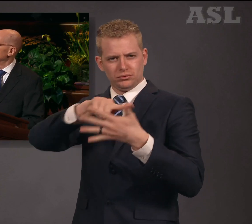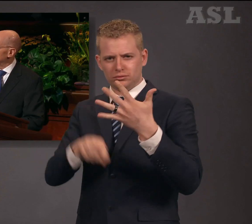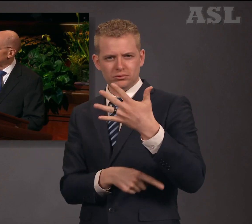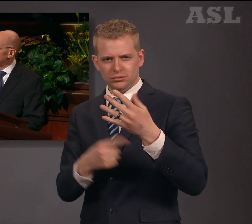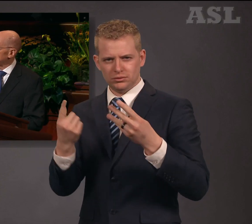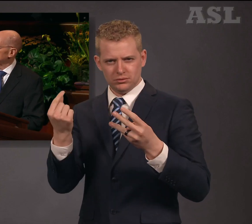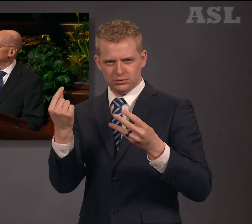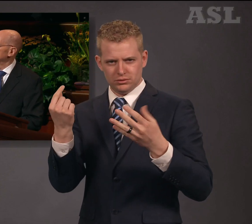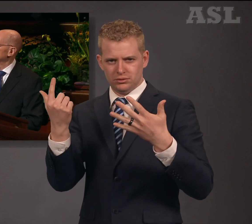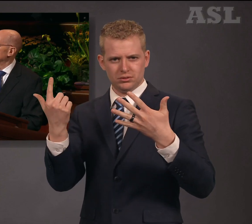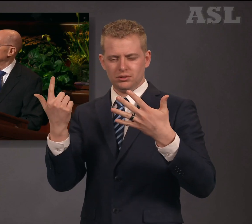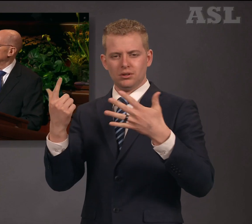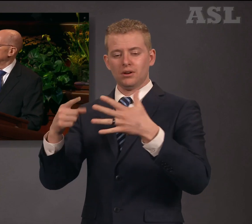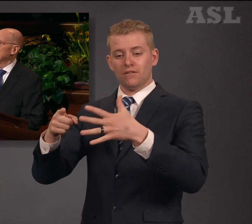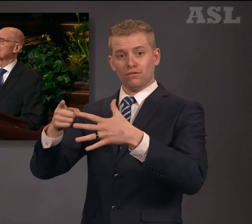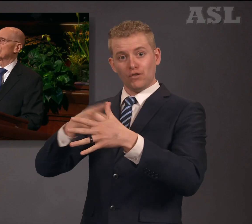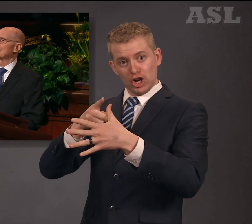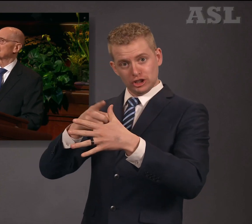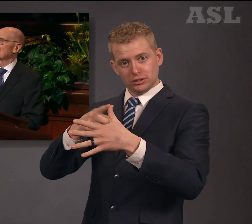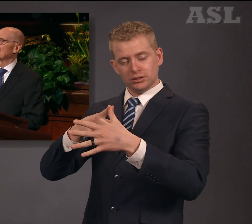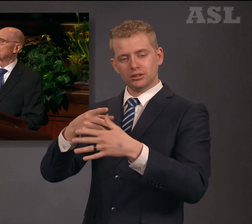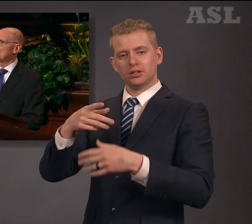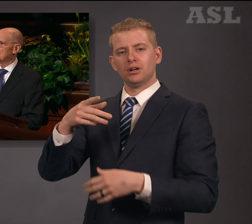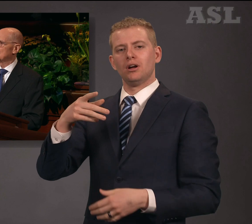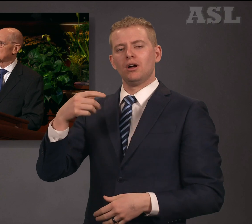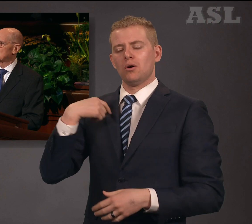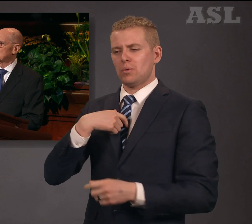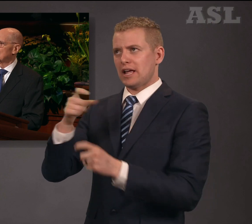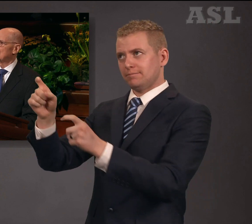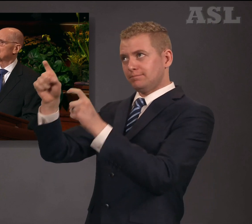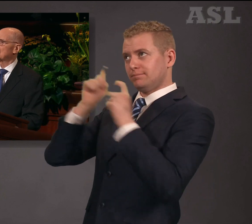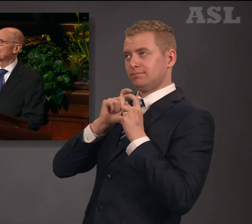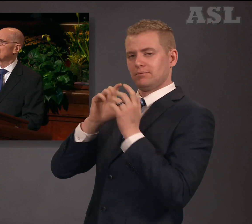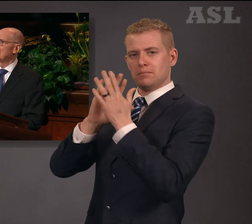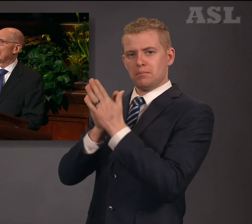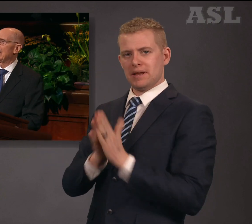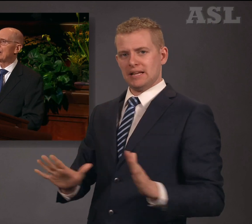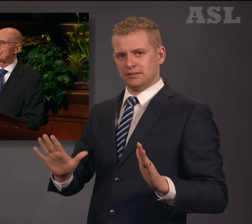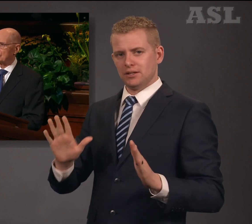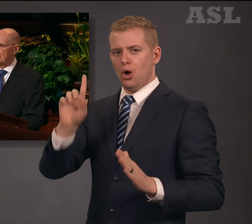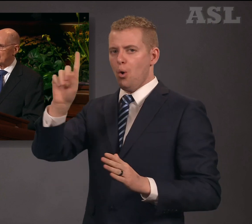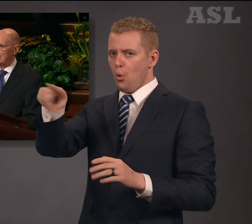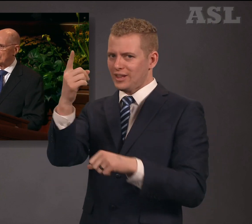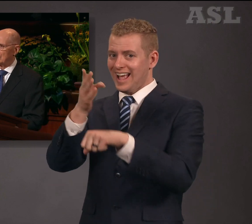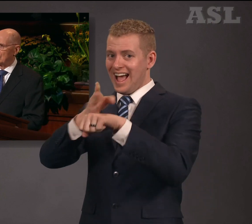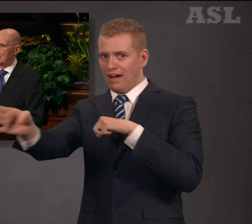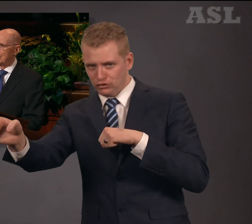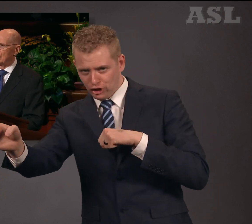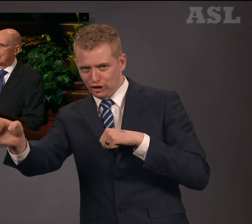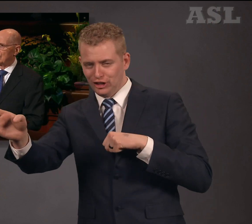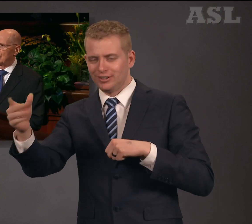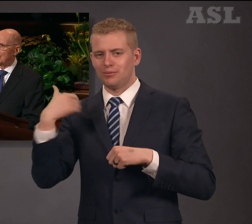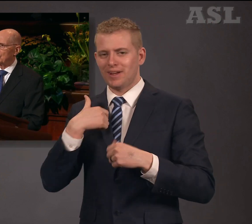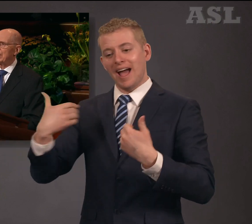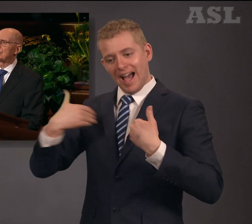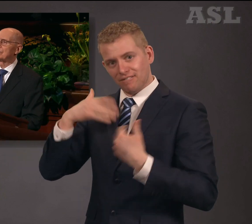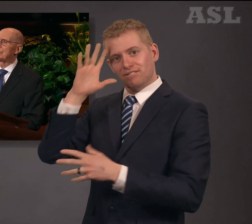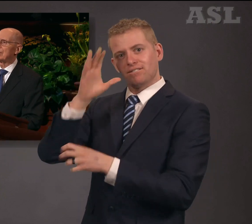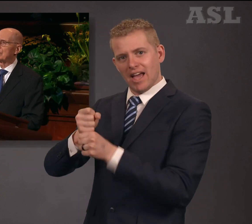First, the gift of peace is given after we have the faith